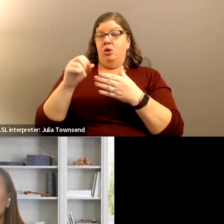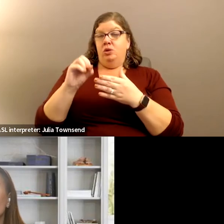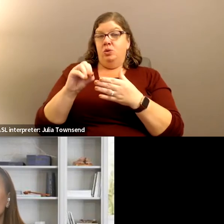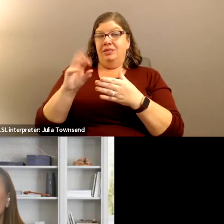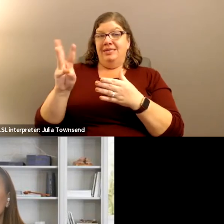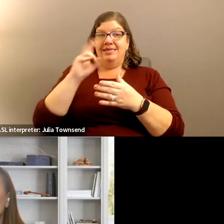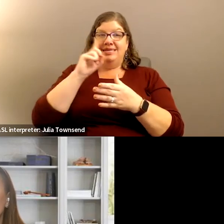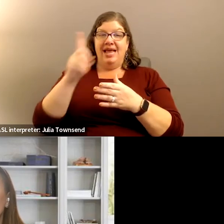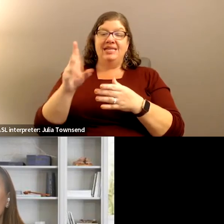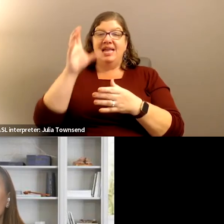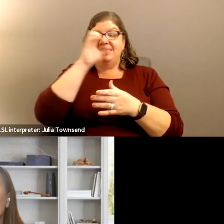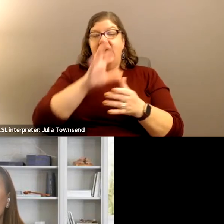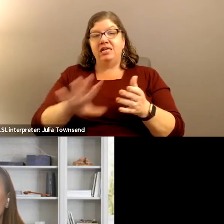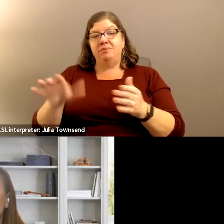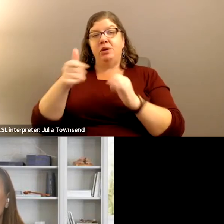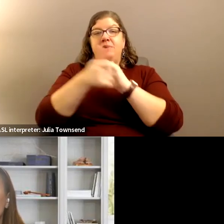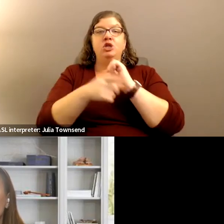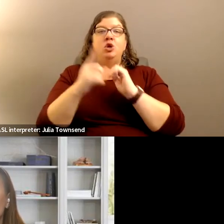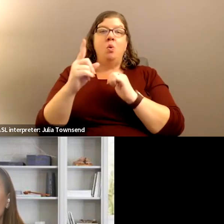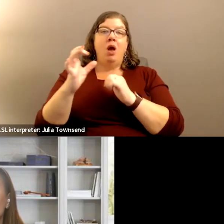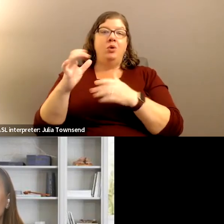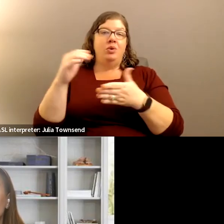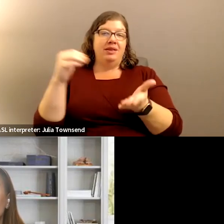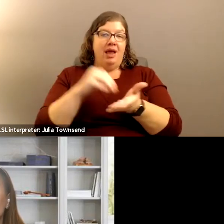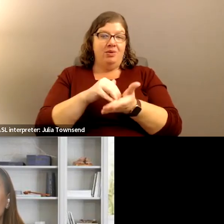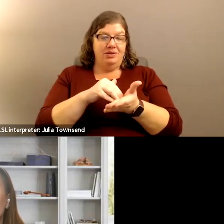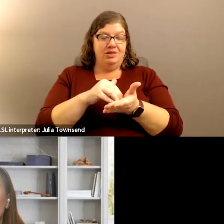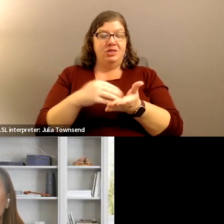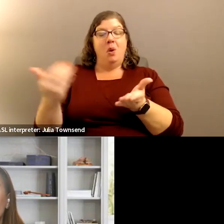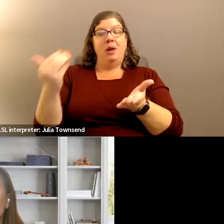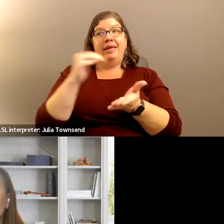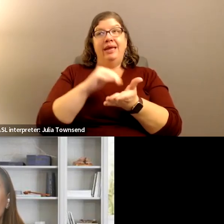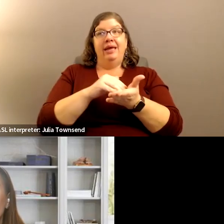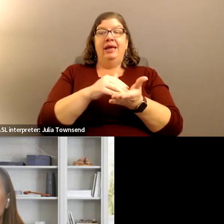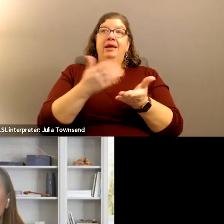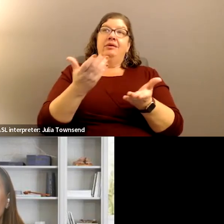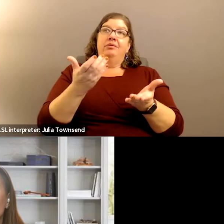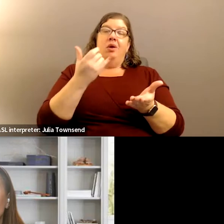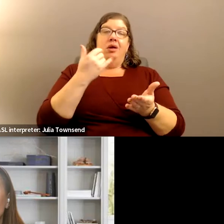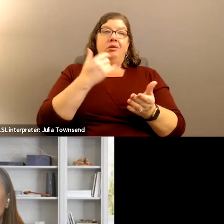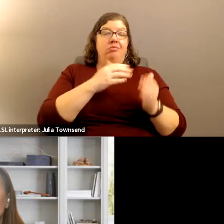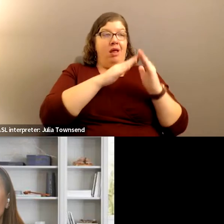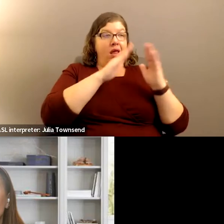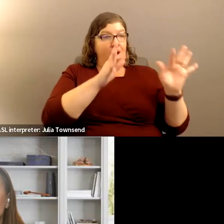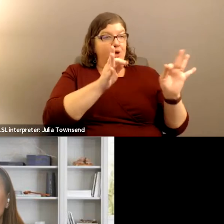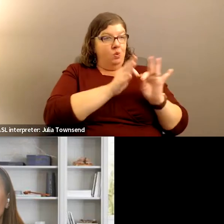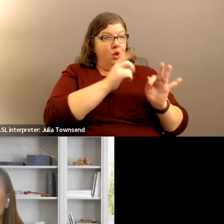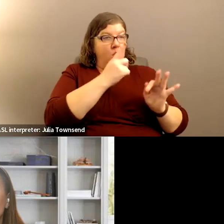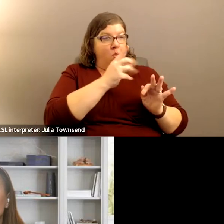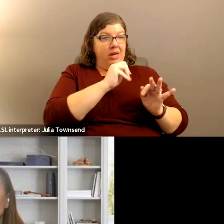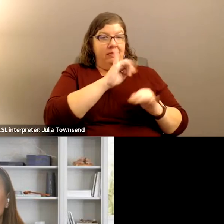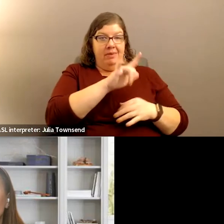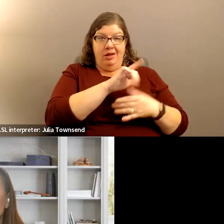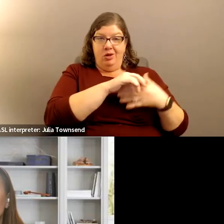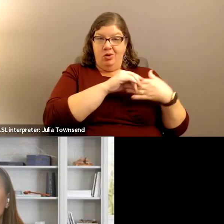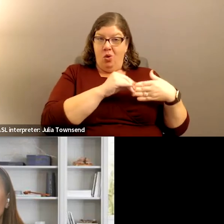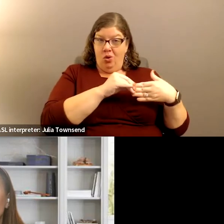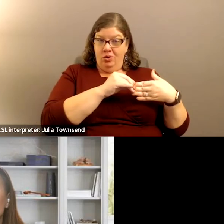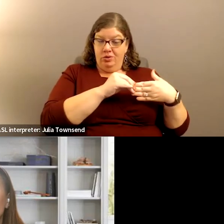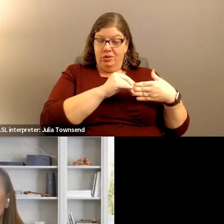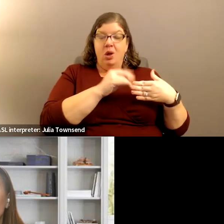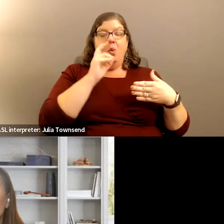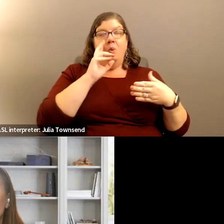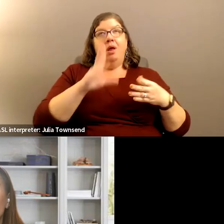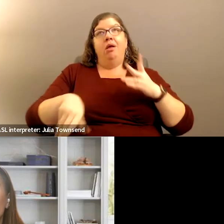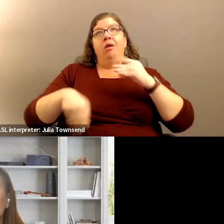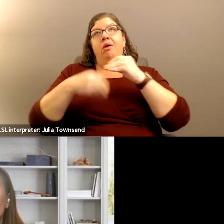as an estimate per 100,000. So, again, if you had a million dollars for your assessed value on your property, you'll